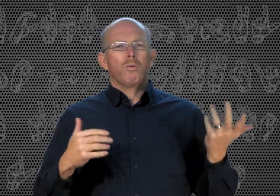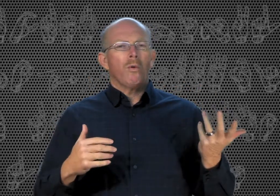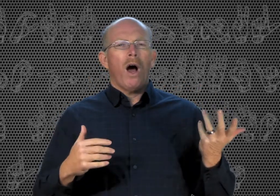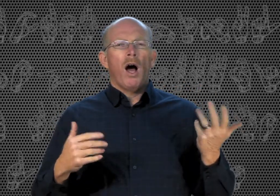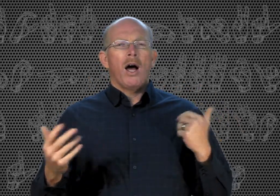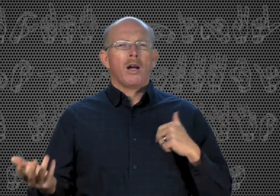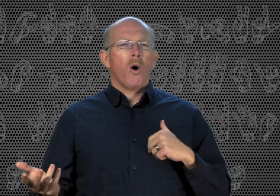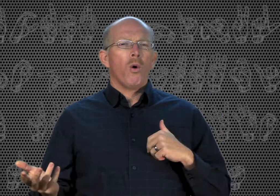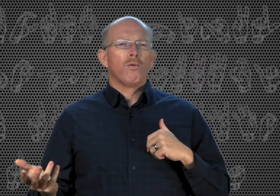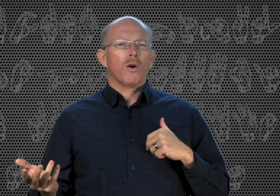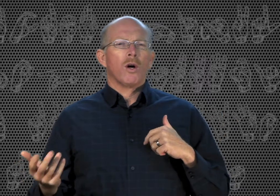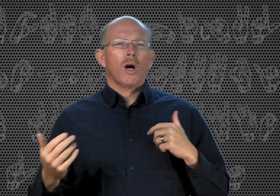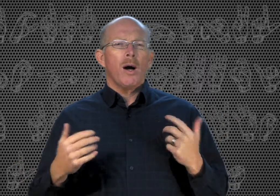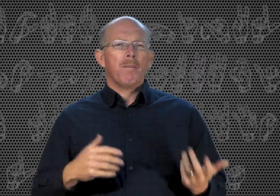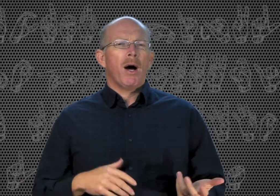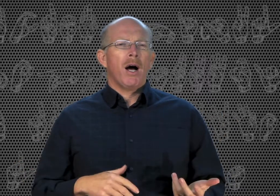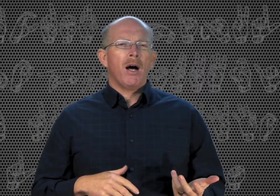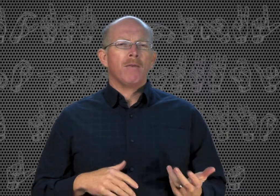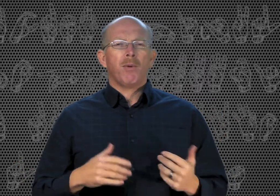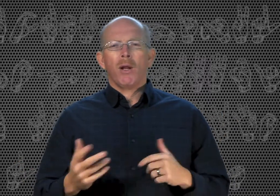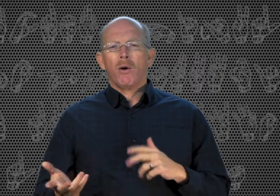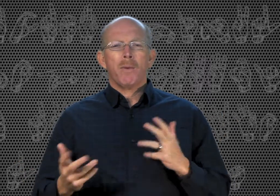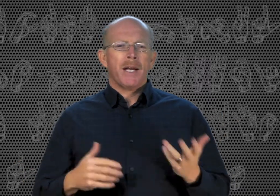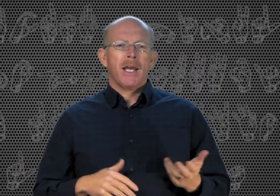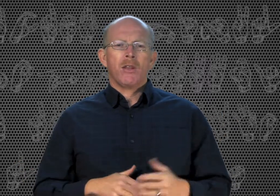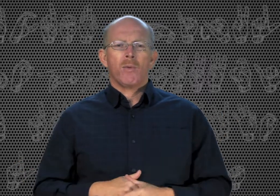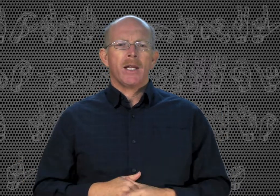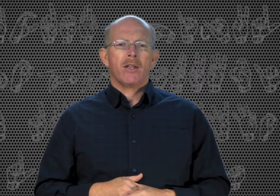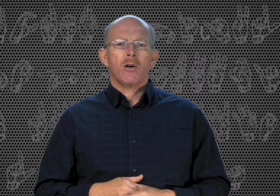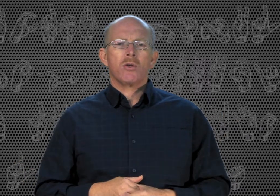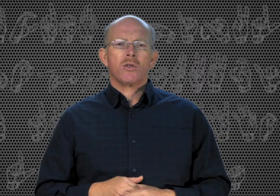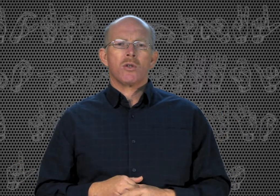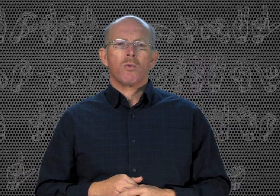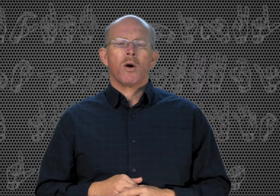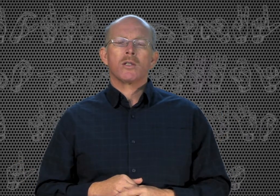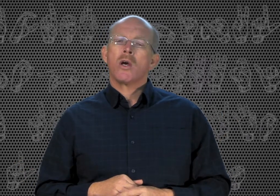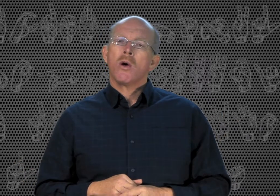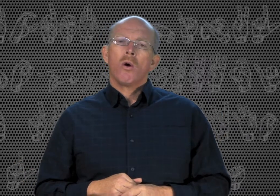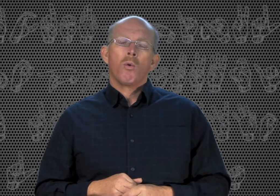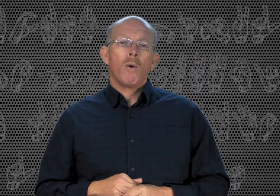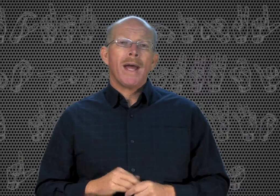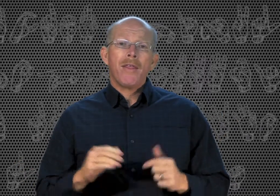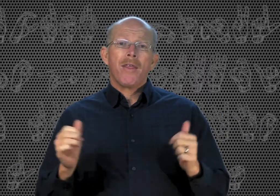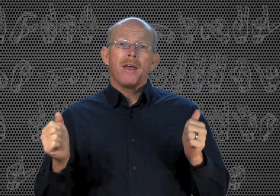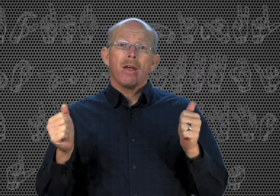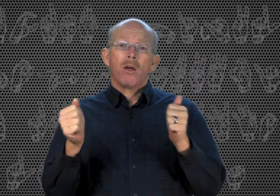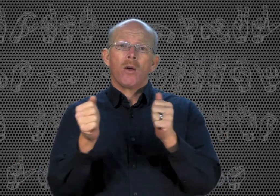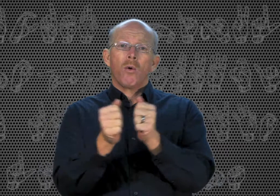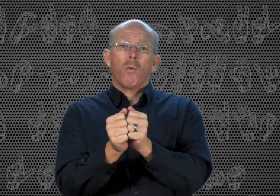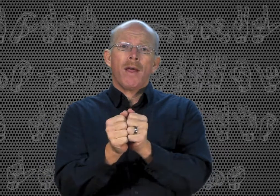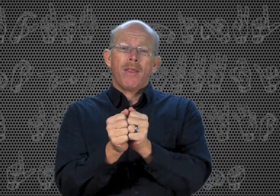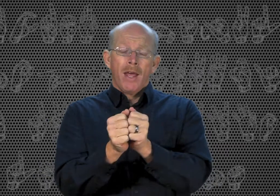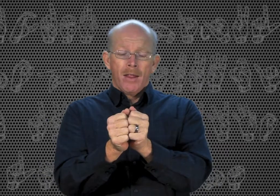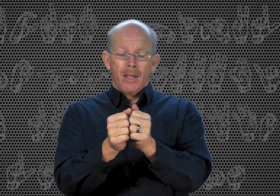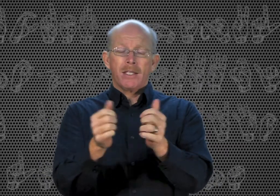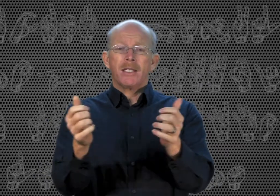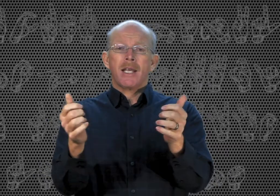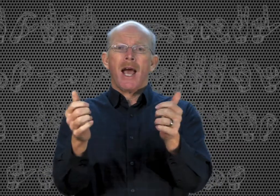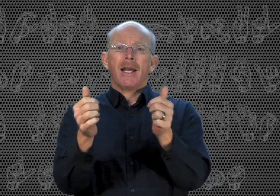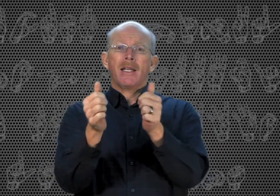On, over, above, below, beneath. We did those words. With, with. This is the idea